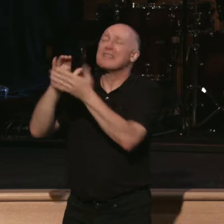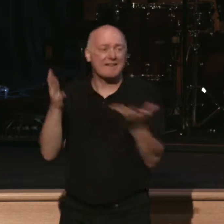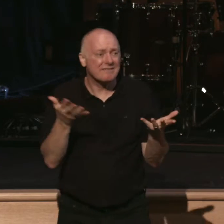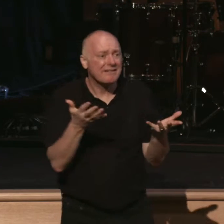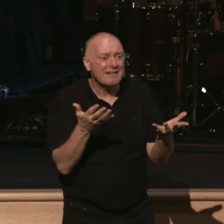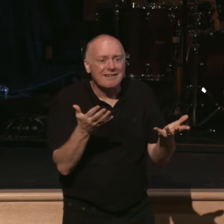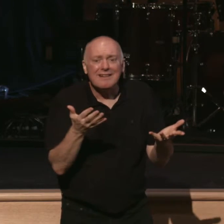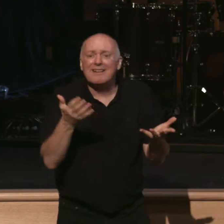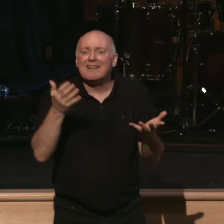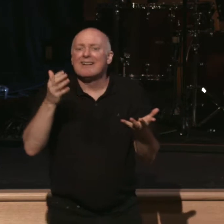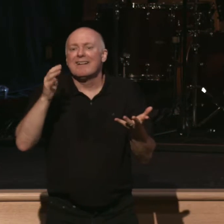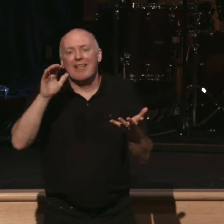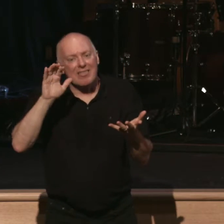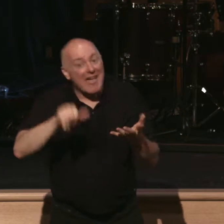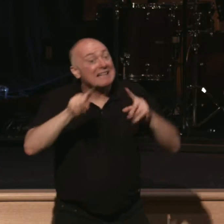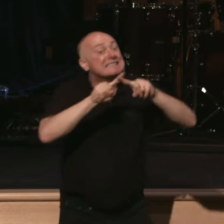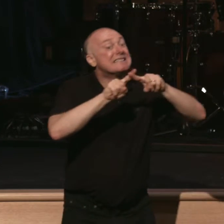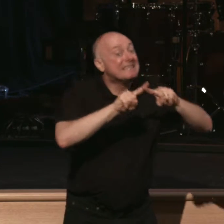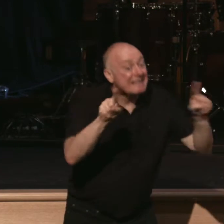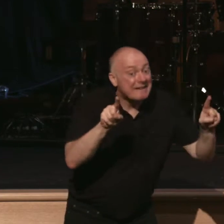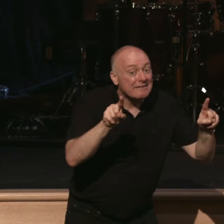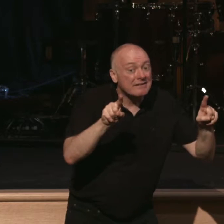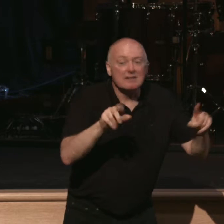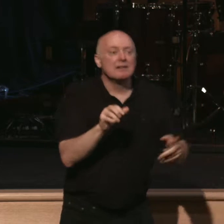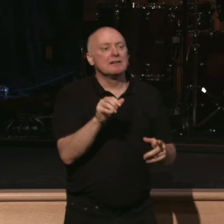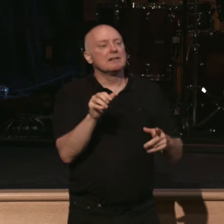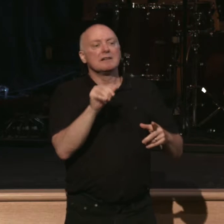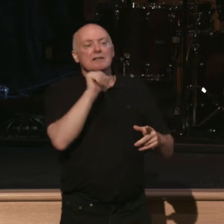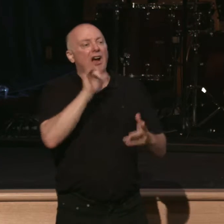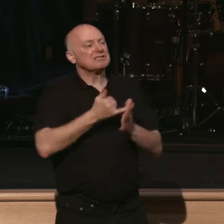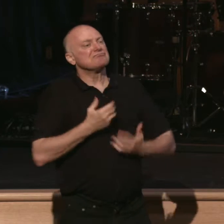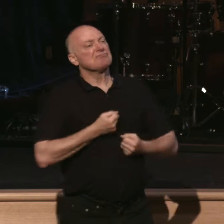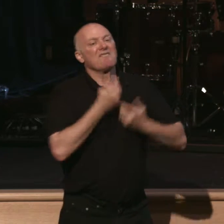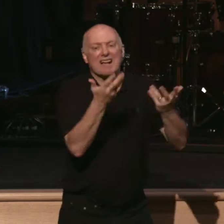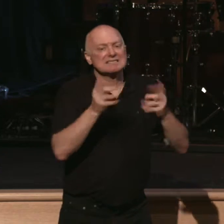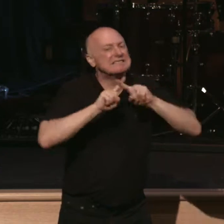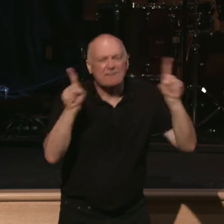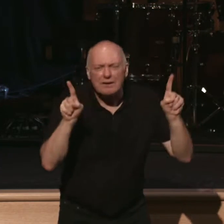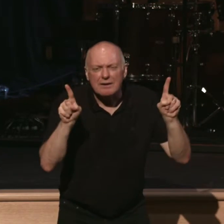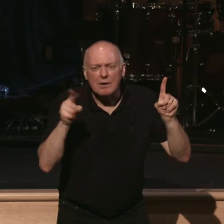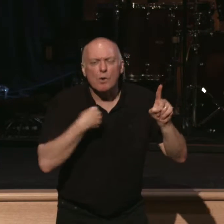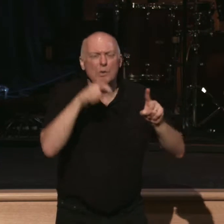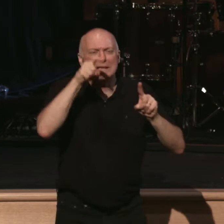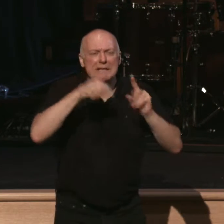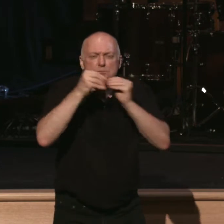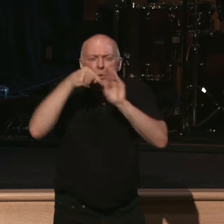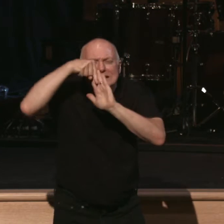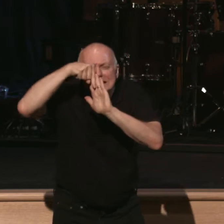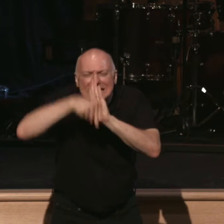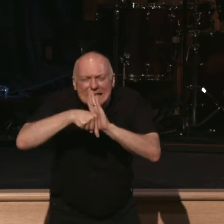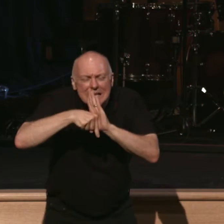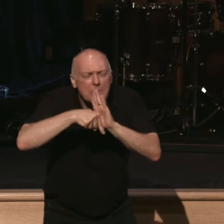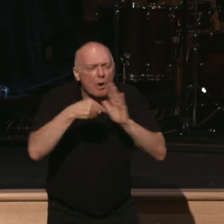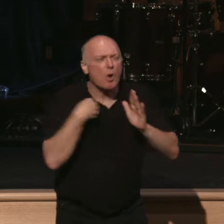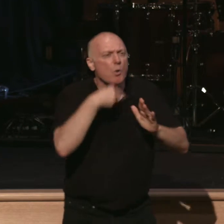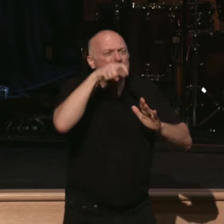an entirely different thing than just confessing our anger. We need to get deeper. We need to get into the heart.